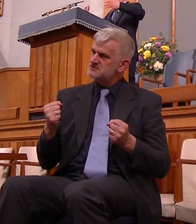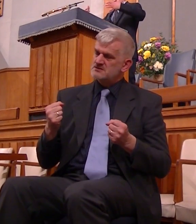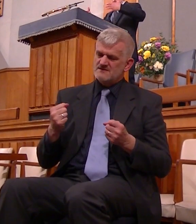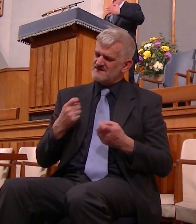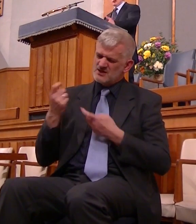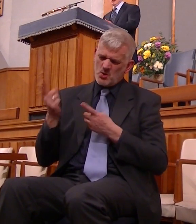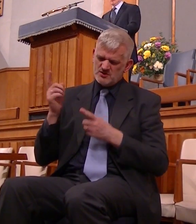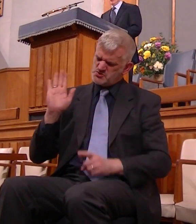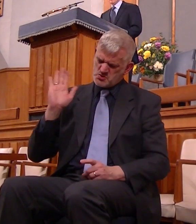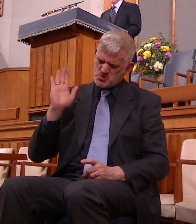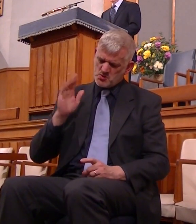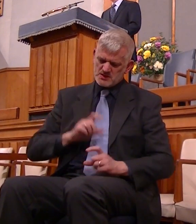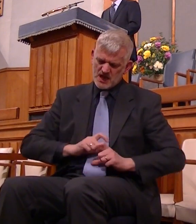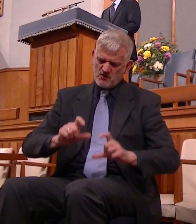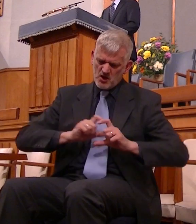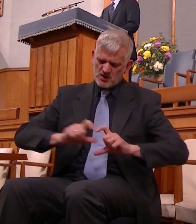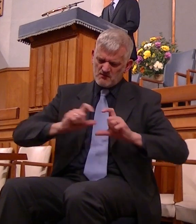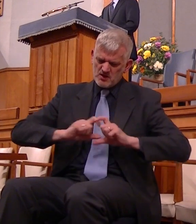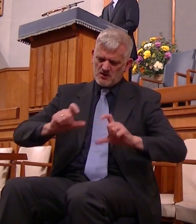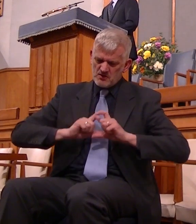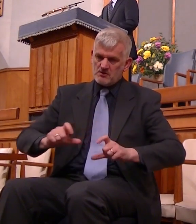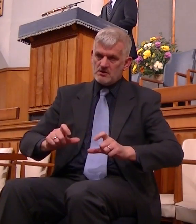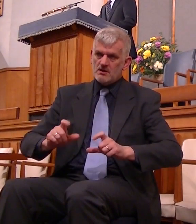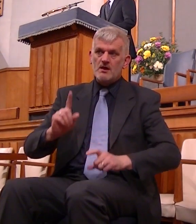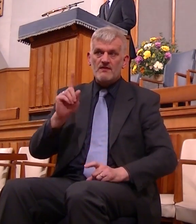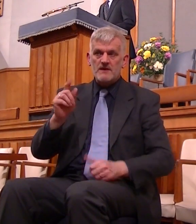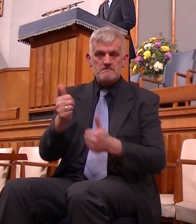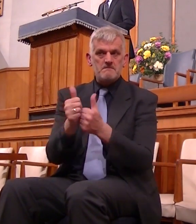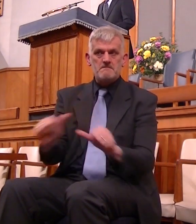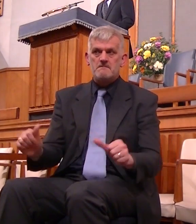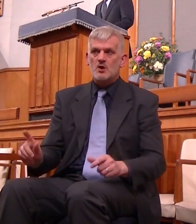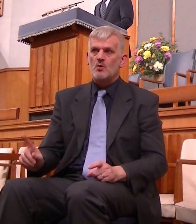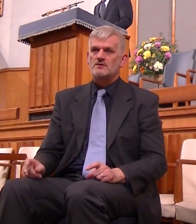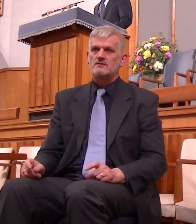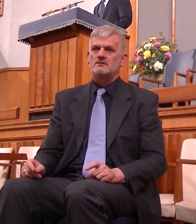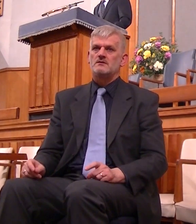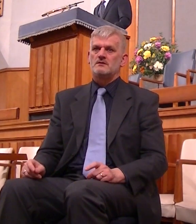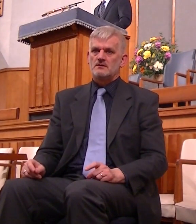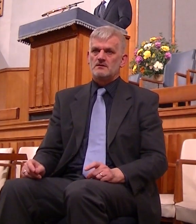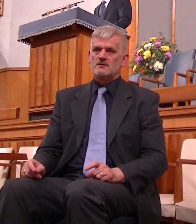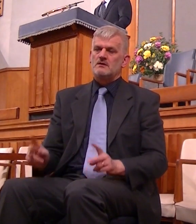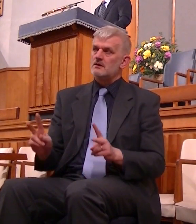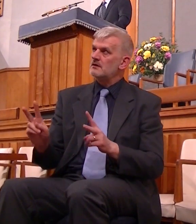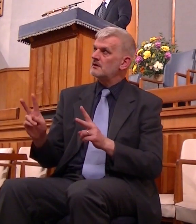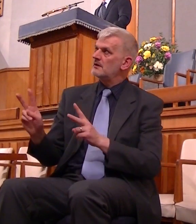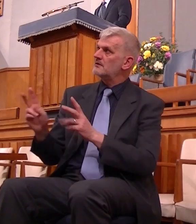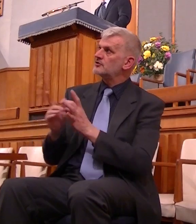I'm going to carry on being my own God and then comes our view of Christ